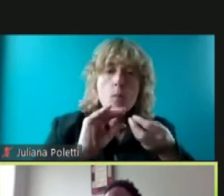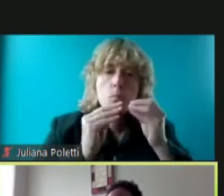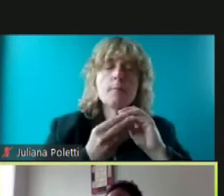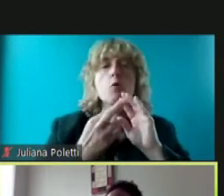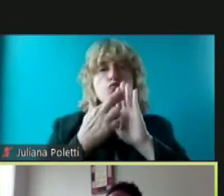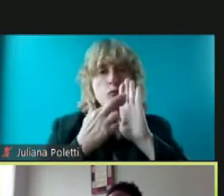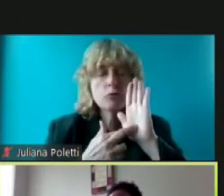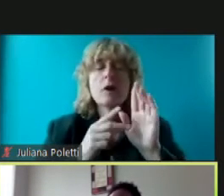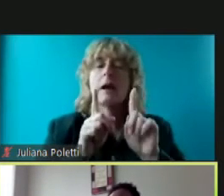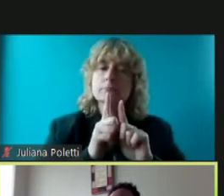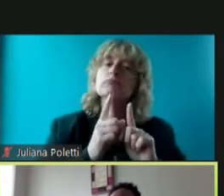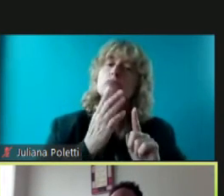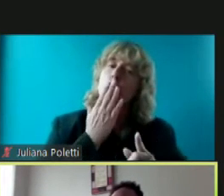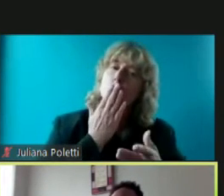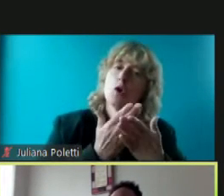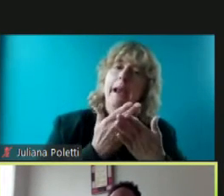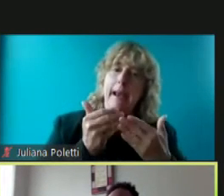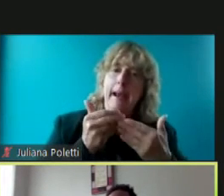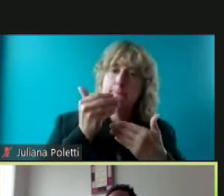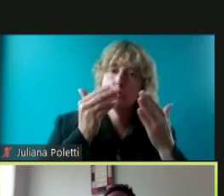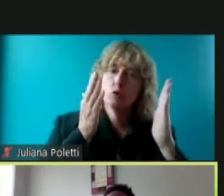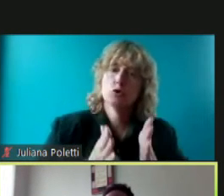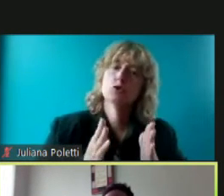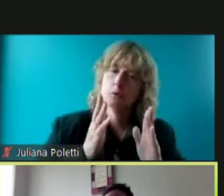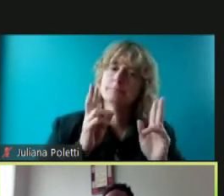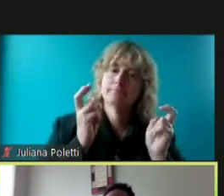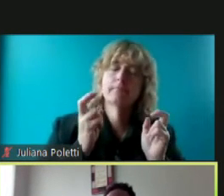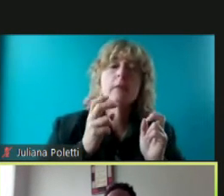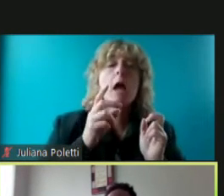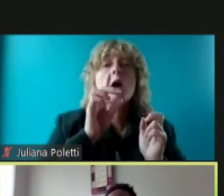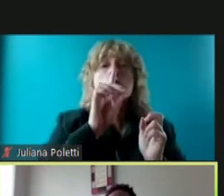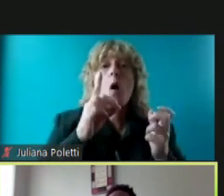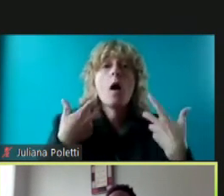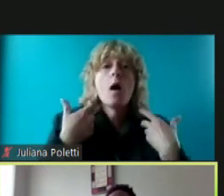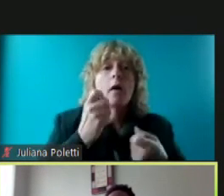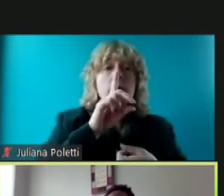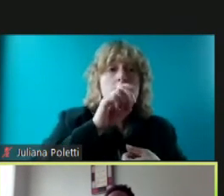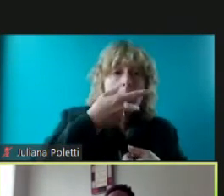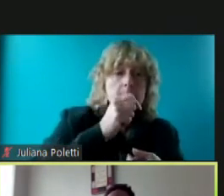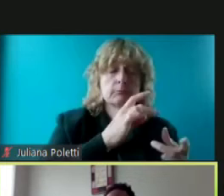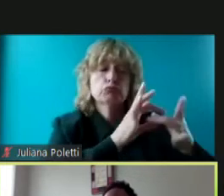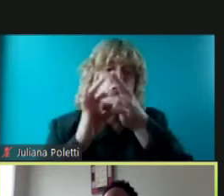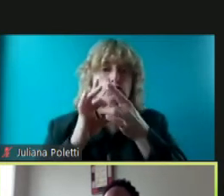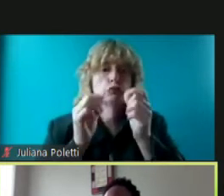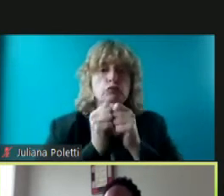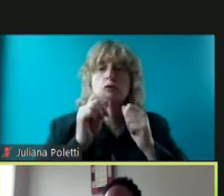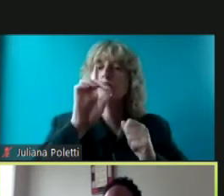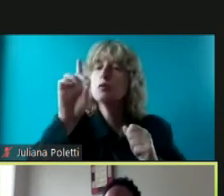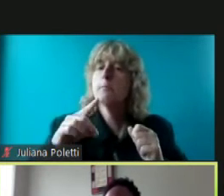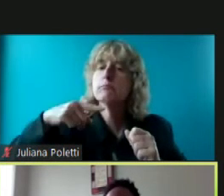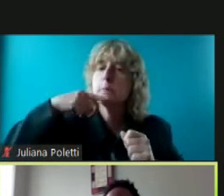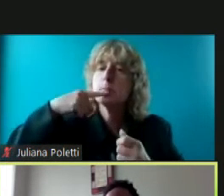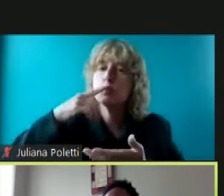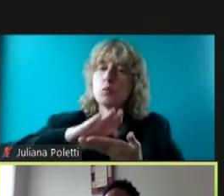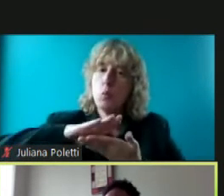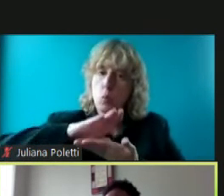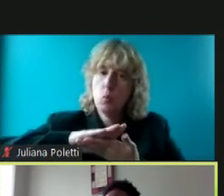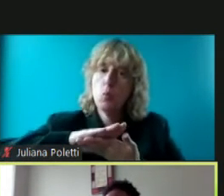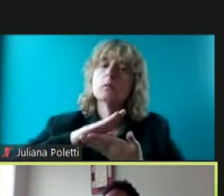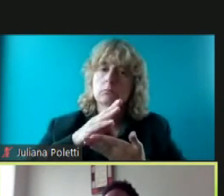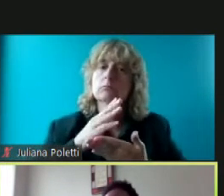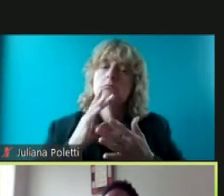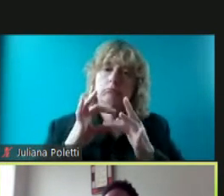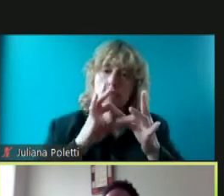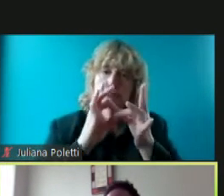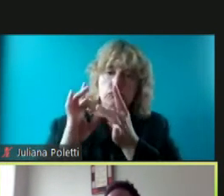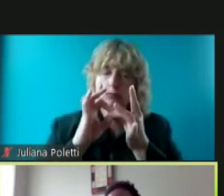detroit health department has teamed up with the detroit public schools i also put a flyer in um